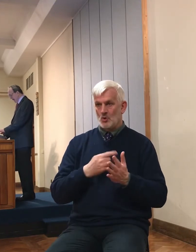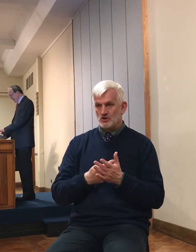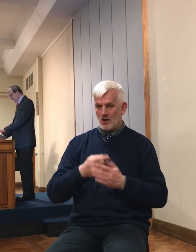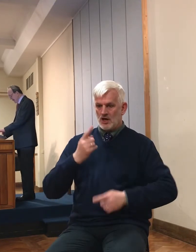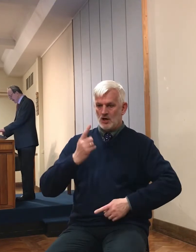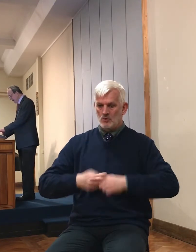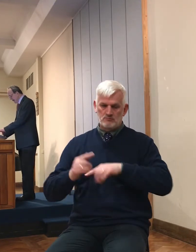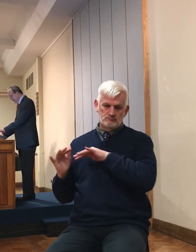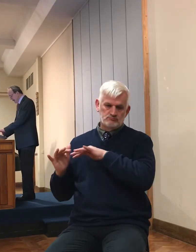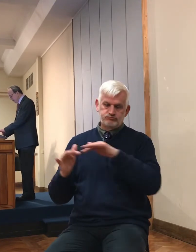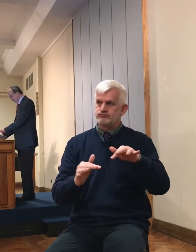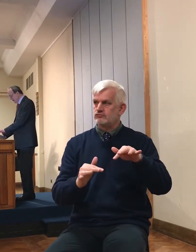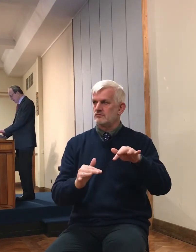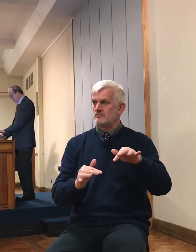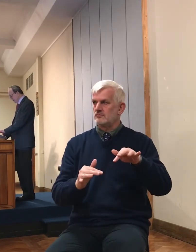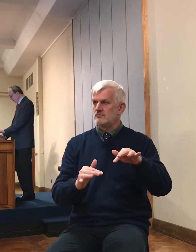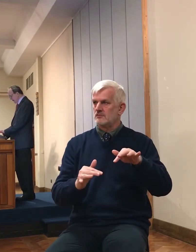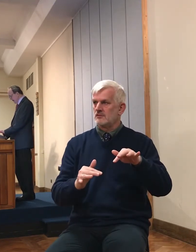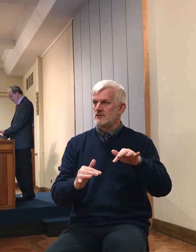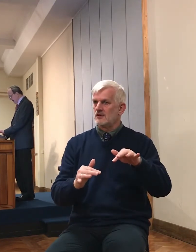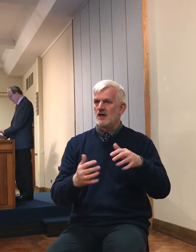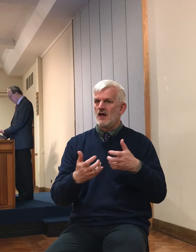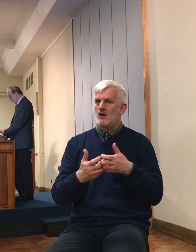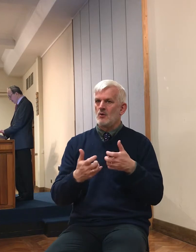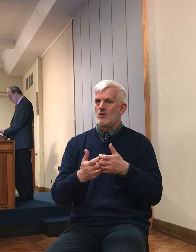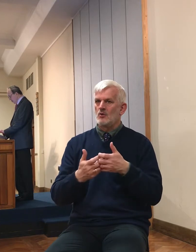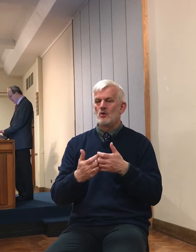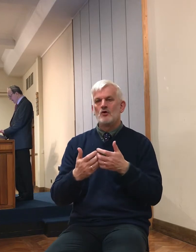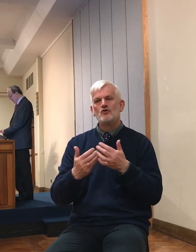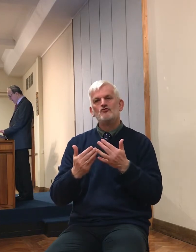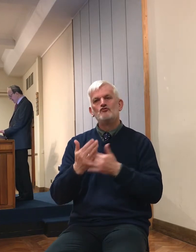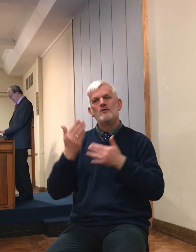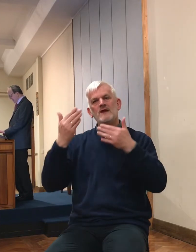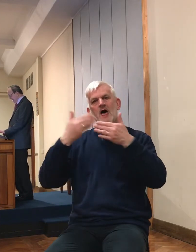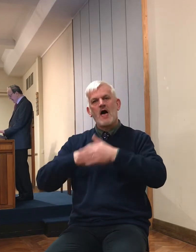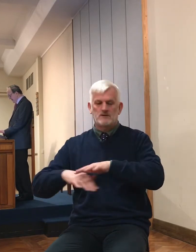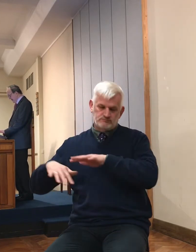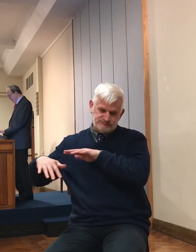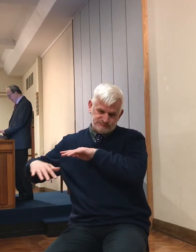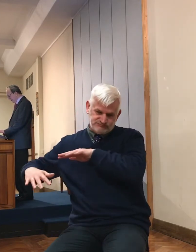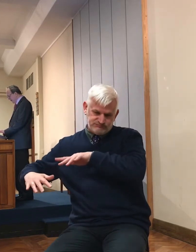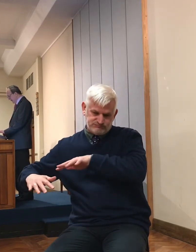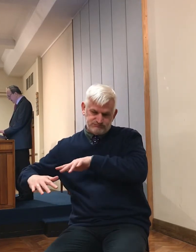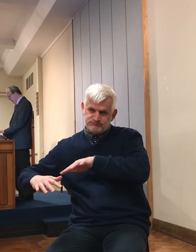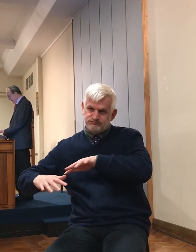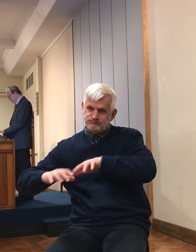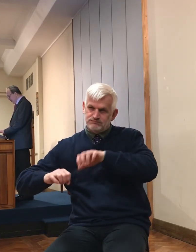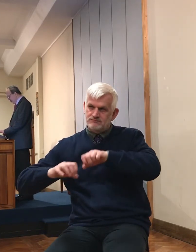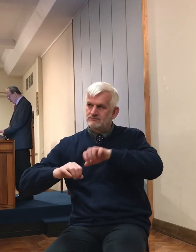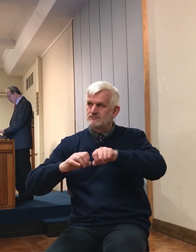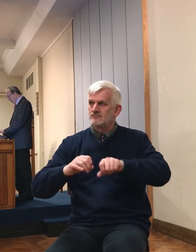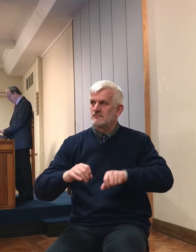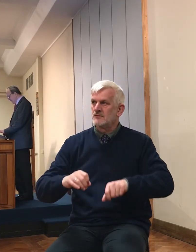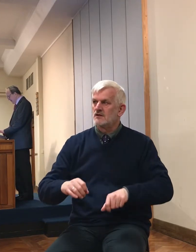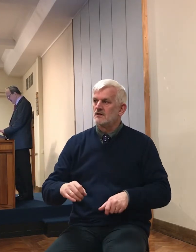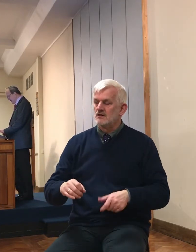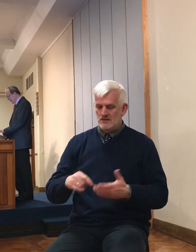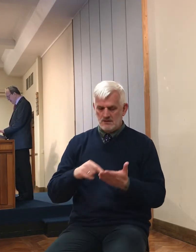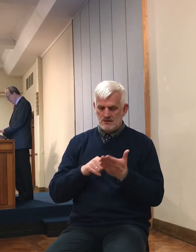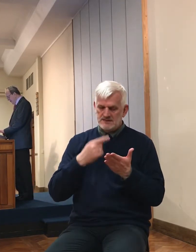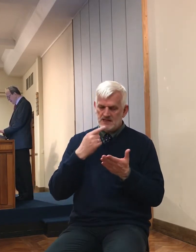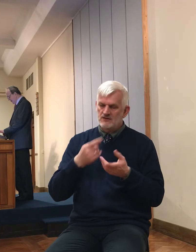suddenly and went up from Gilgal all night. And the passage says, The Lord